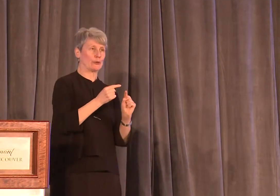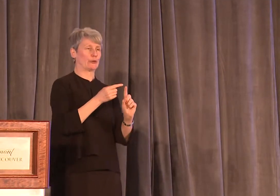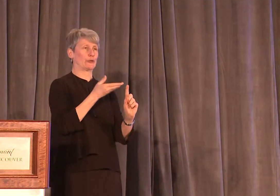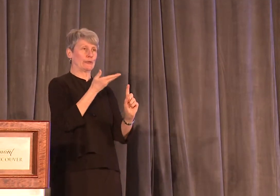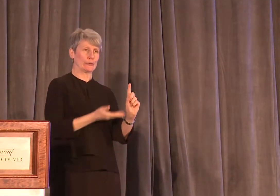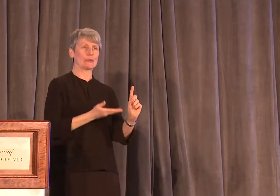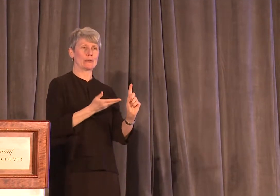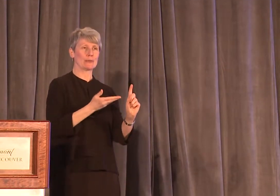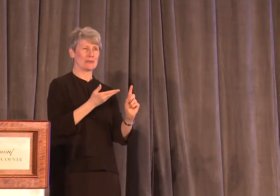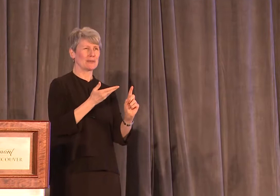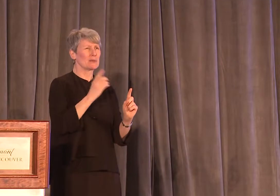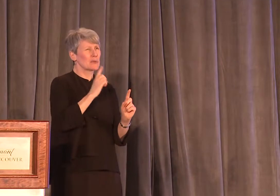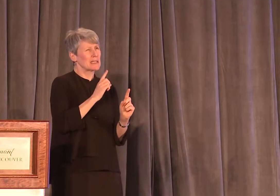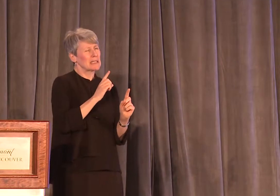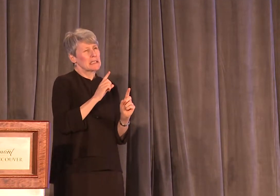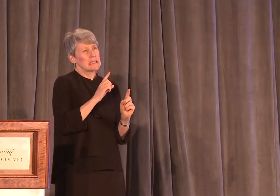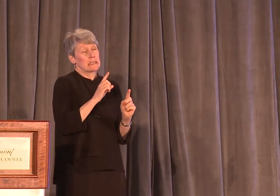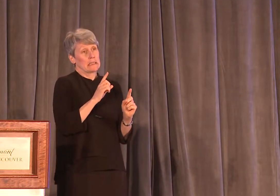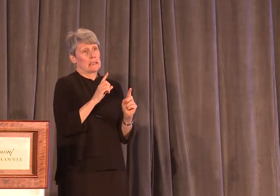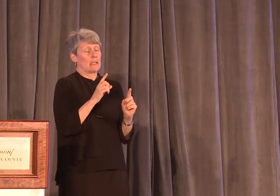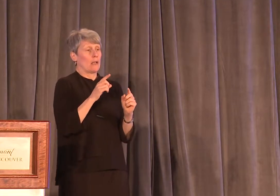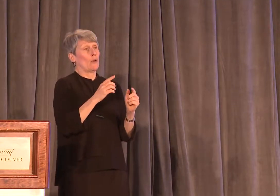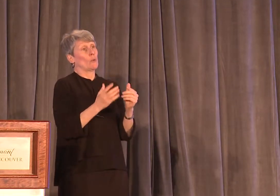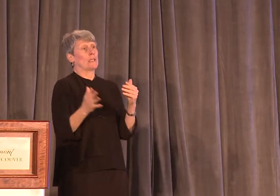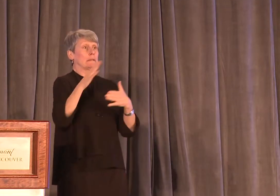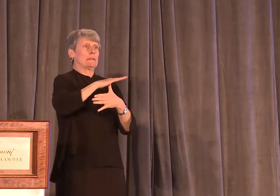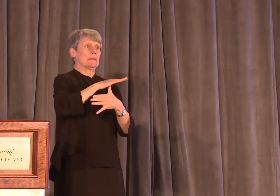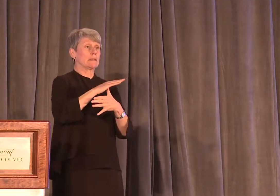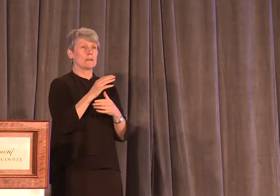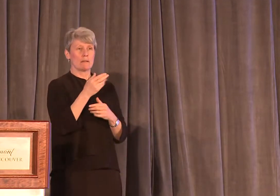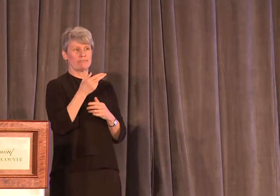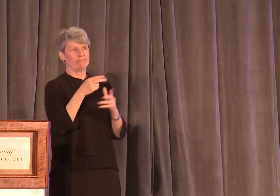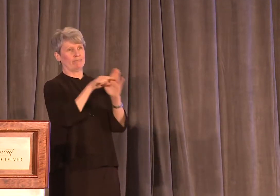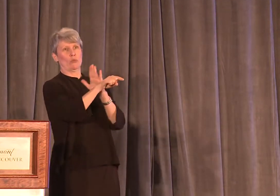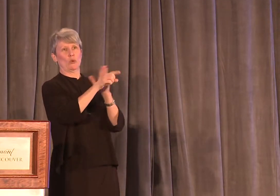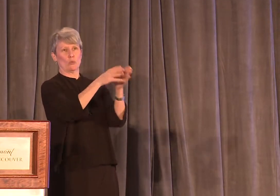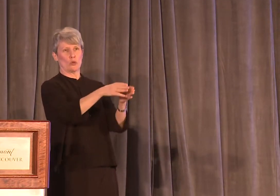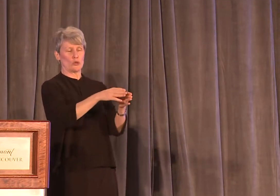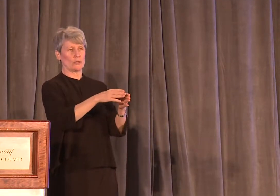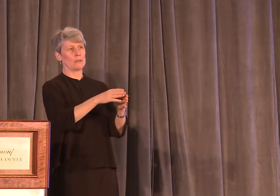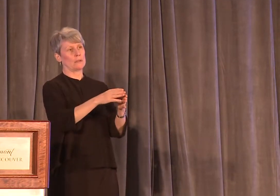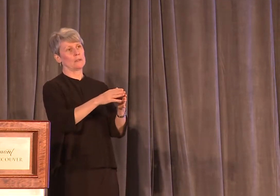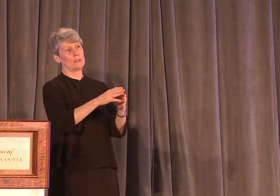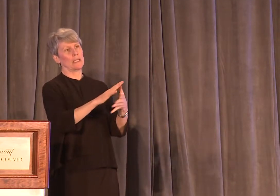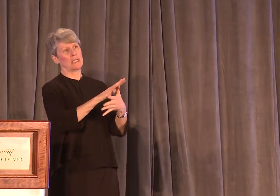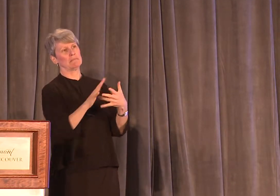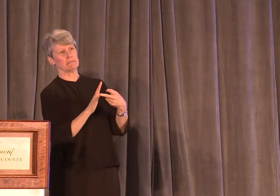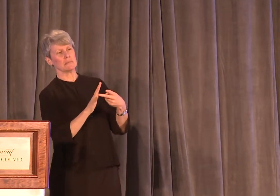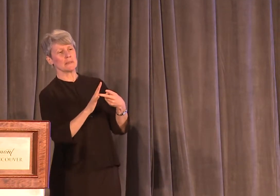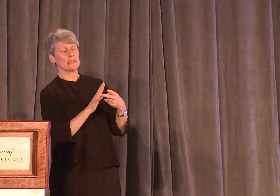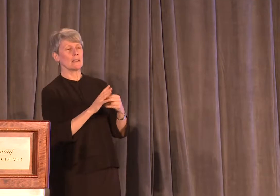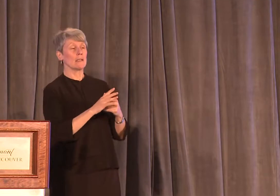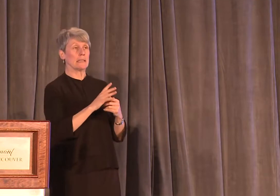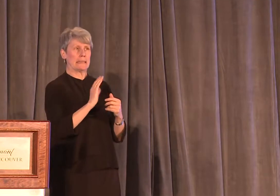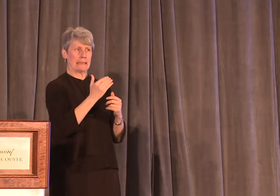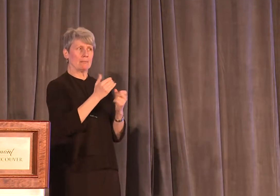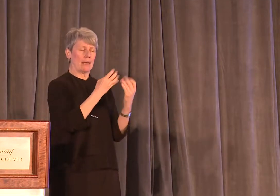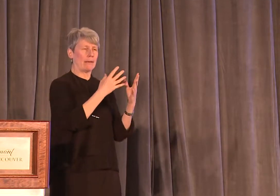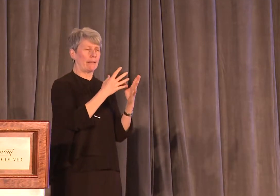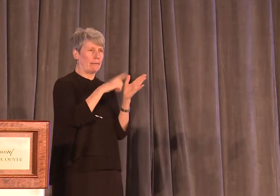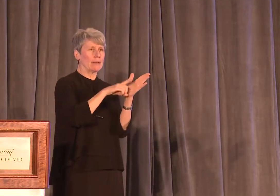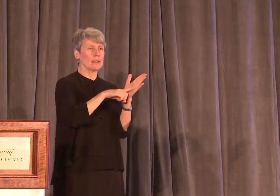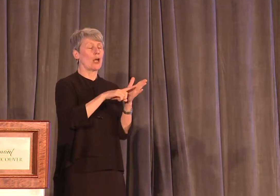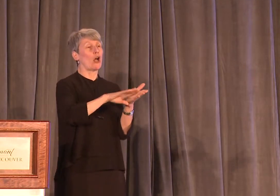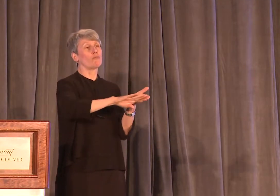criminal code, perhaps second only to homicide, these investigations were being neglected, regardless of whether the case